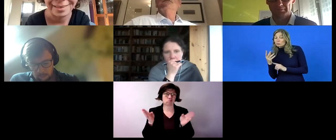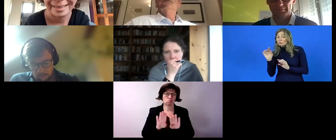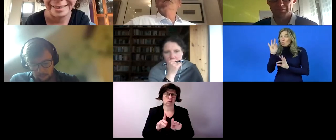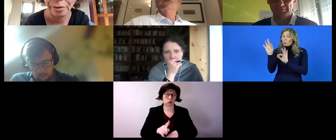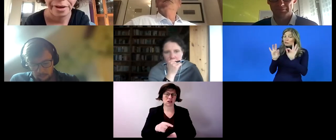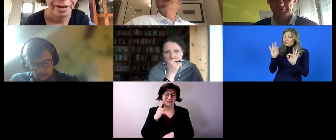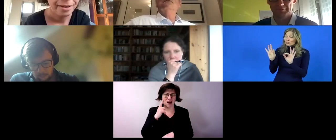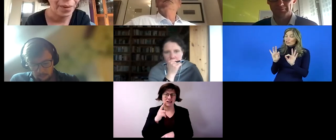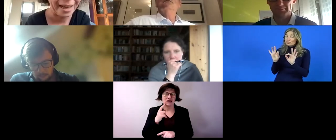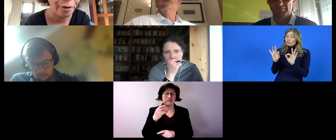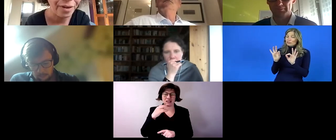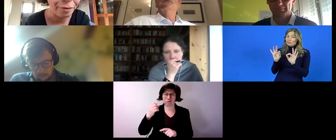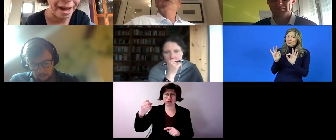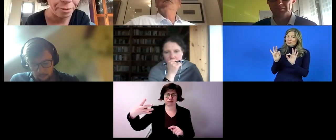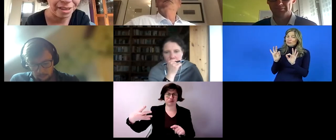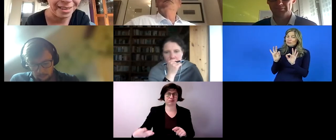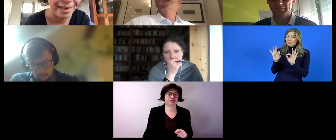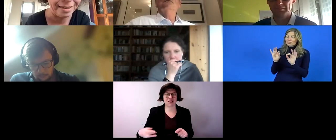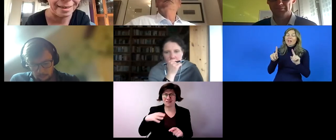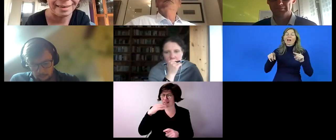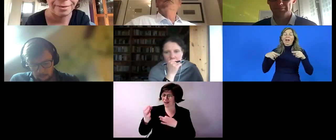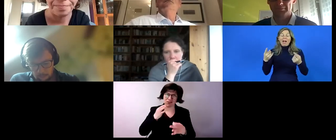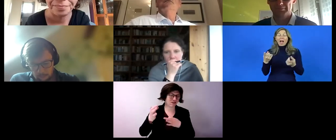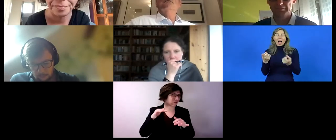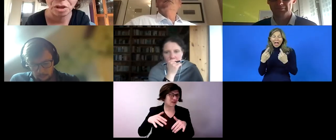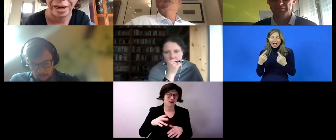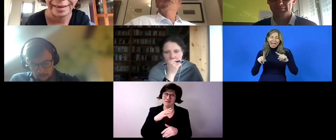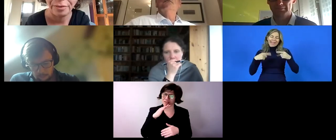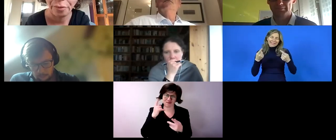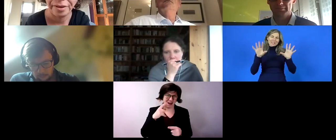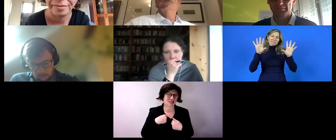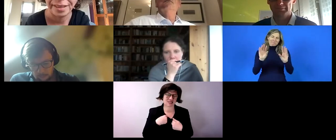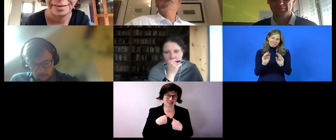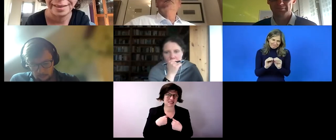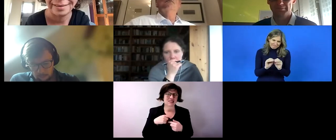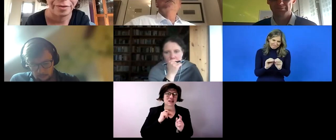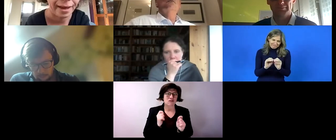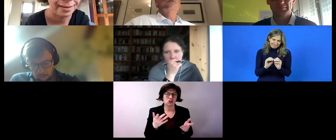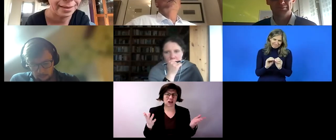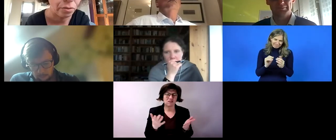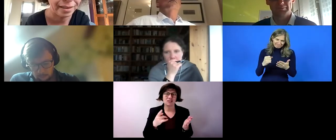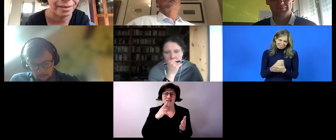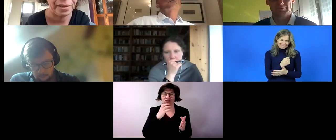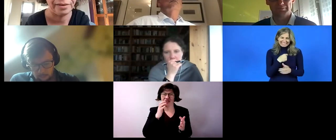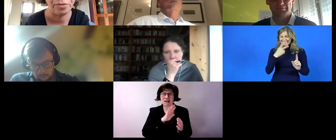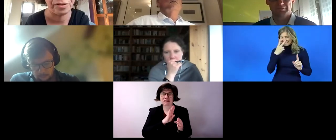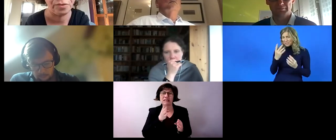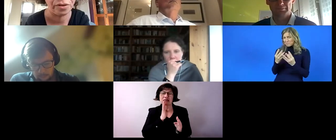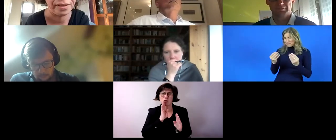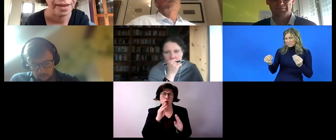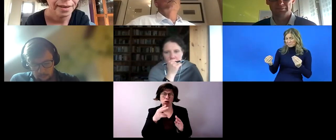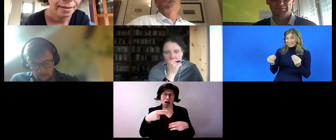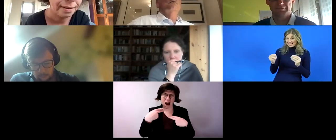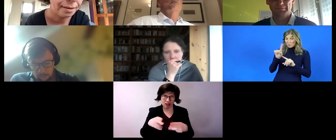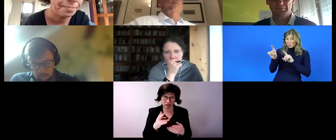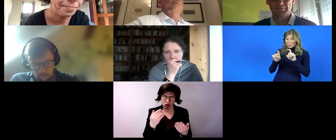time for the answers and then we have to conclude here unfortunately even though there are still many questions that have not